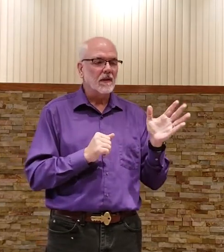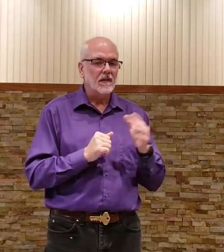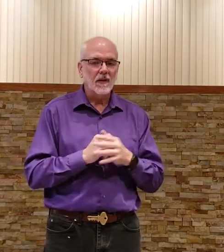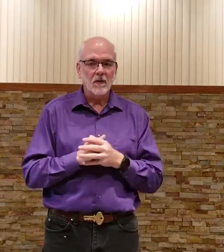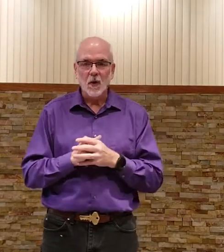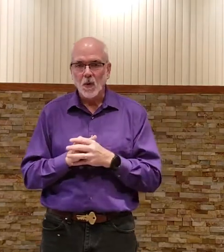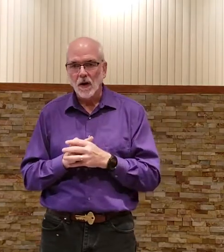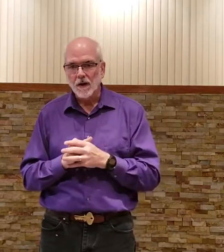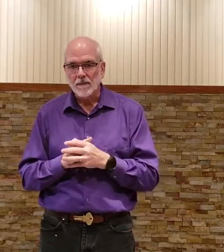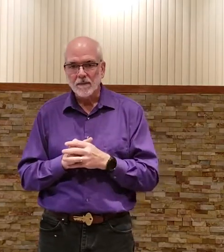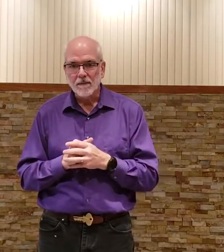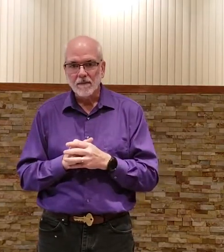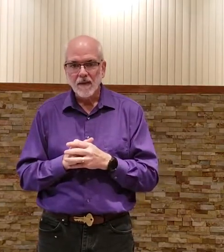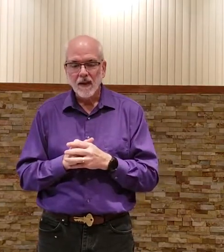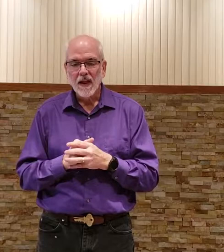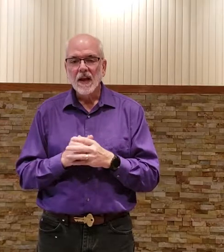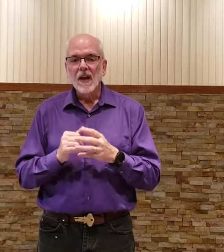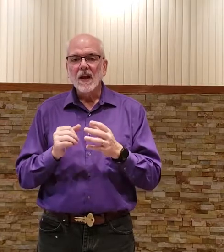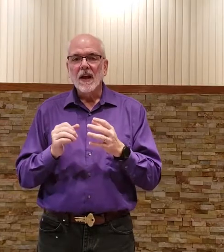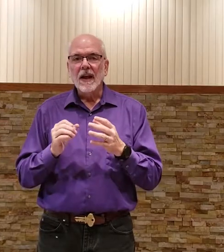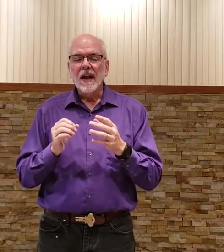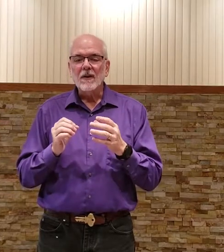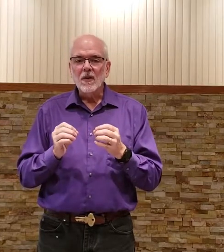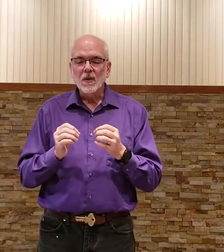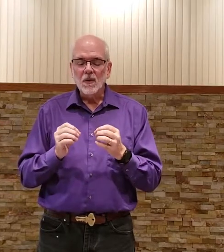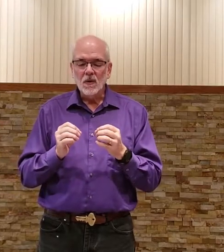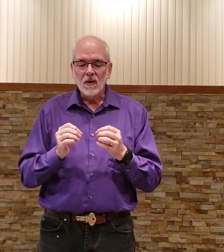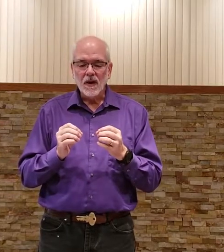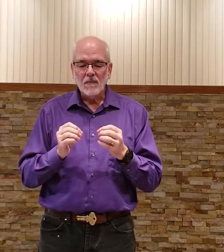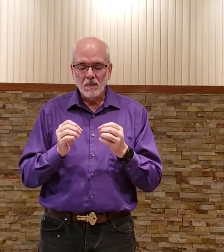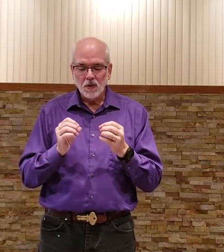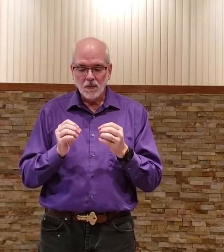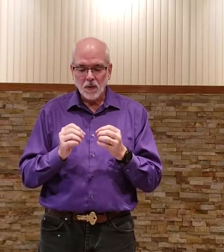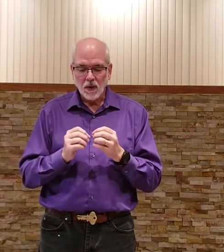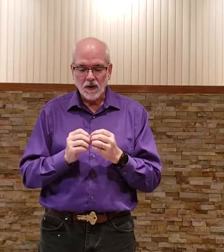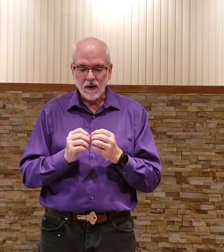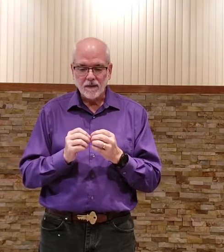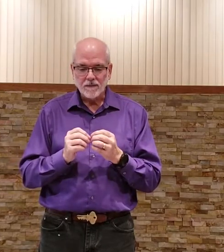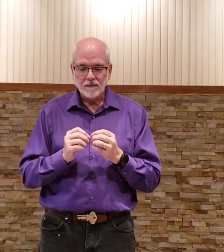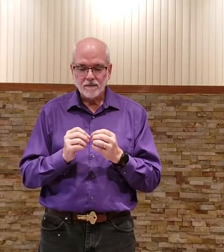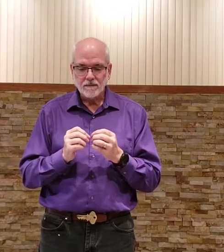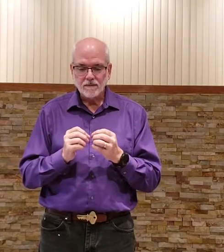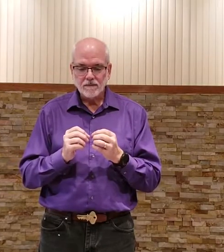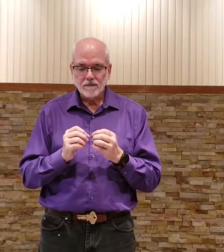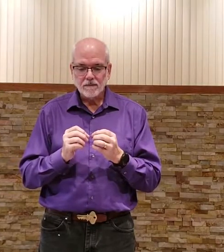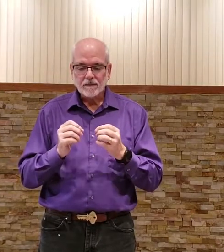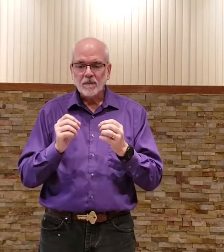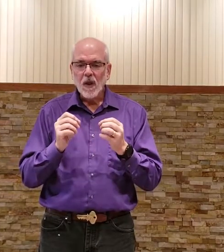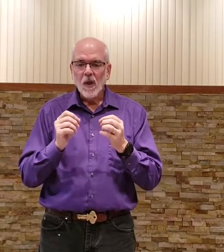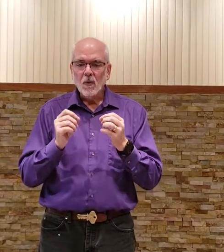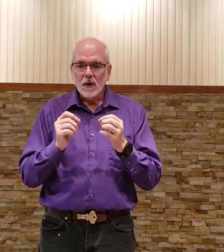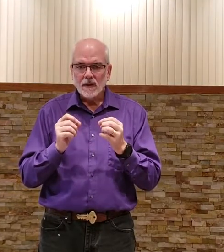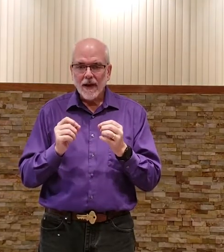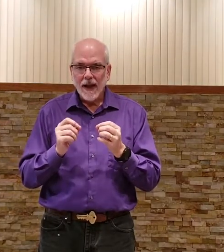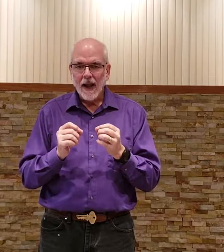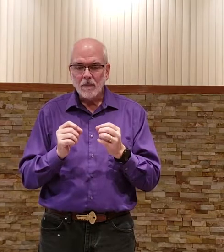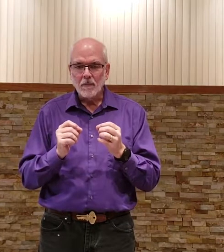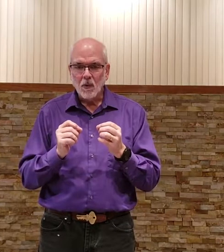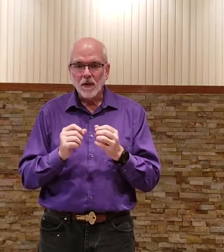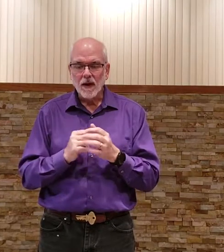reporting and two most importantly what's going to happen more than